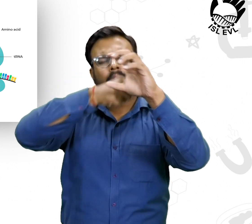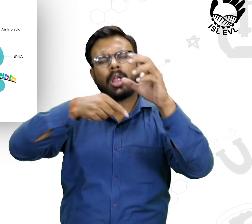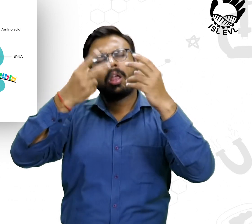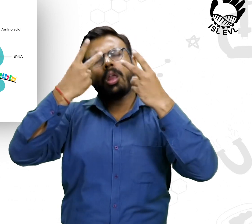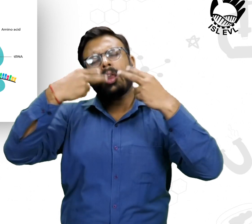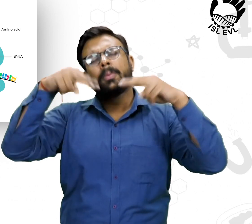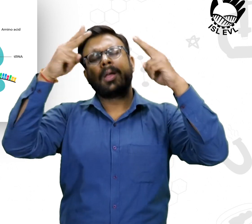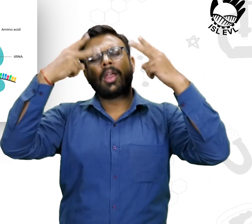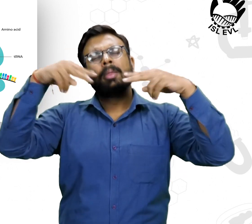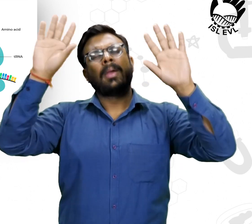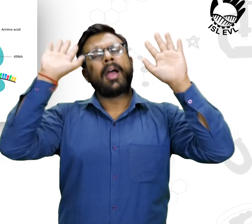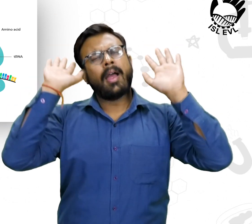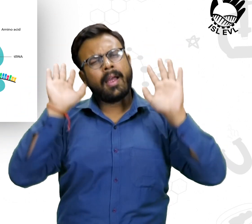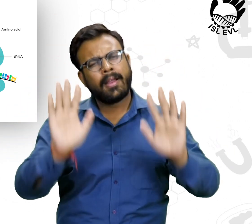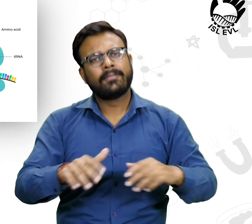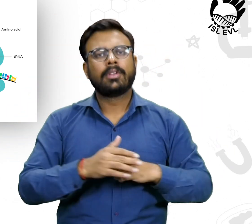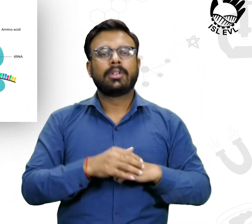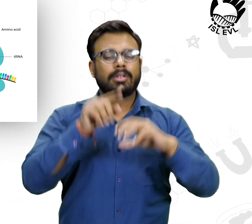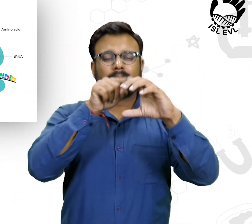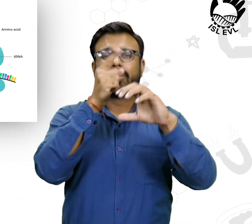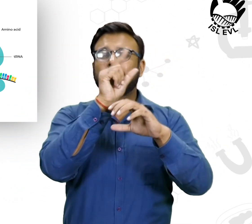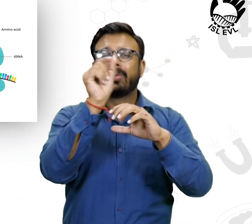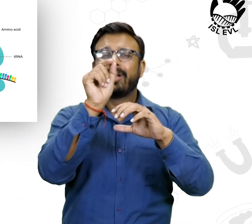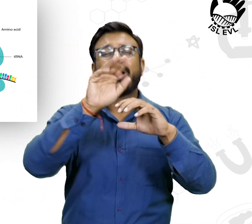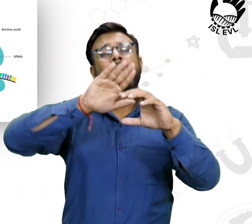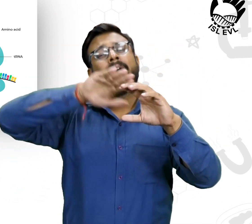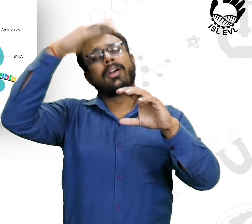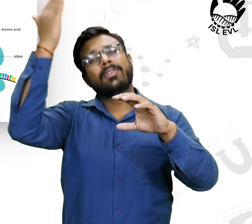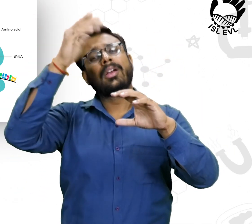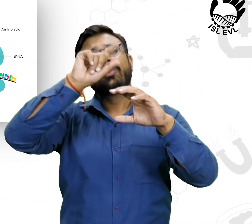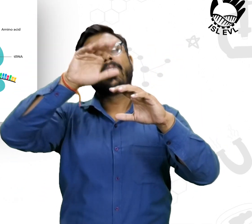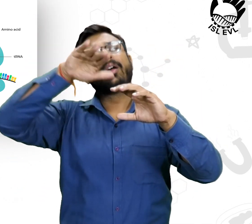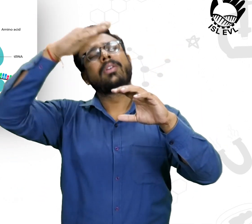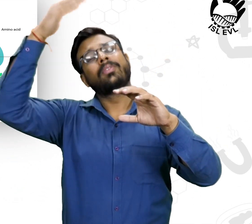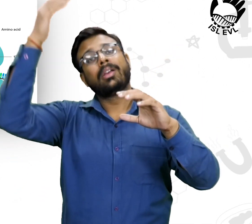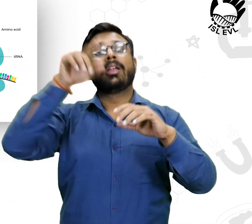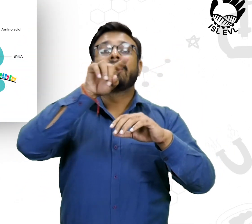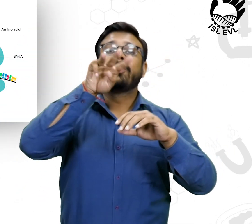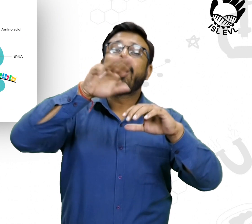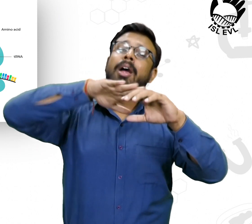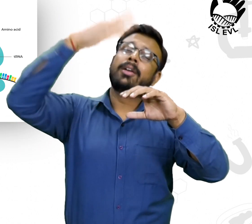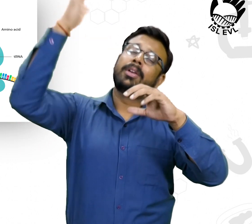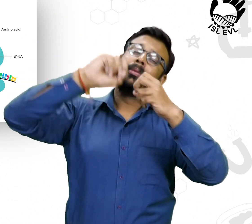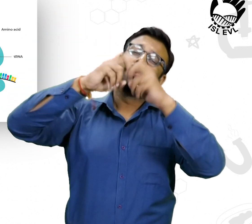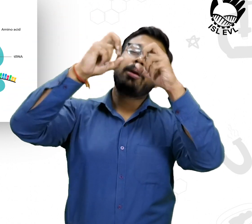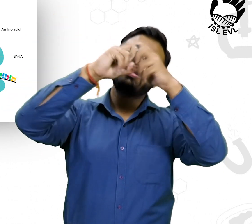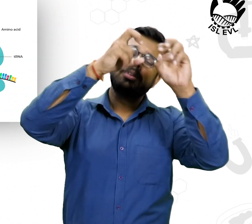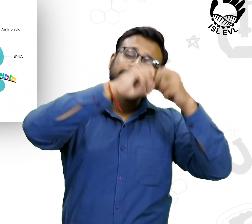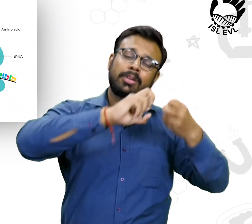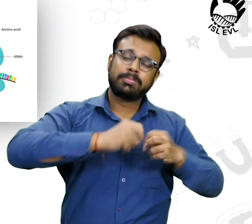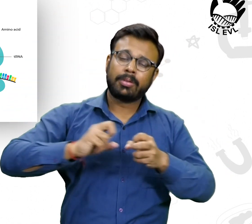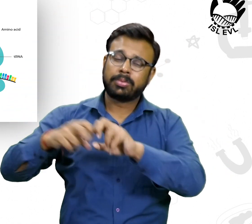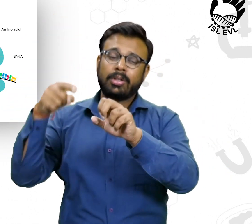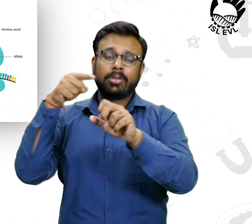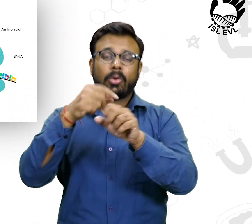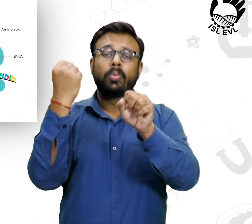Hundreds and thousands of them, with structures and functions neatly defined